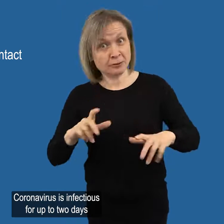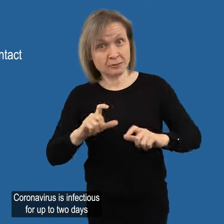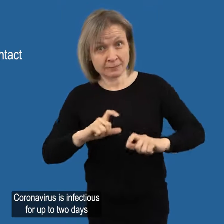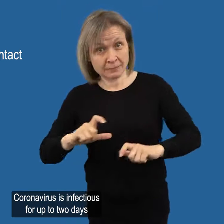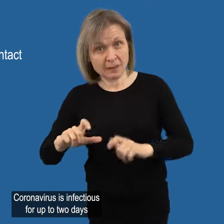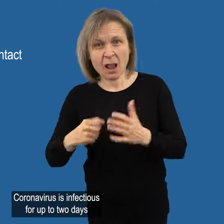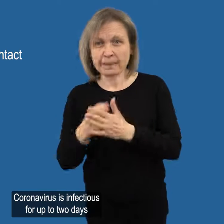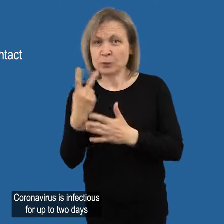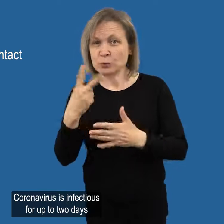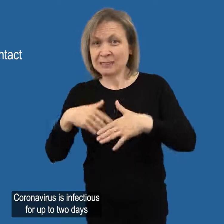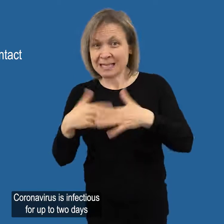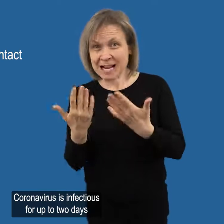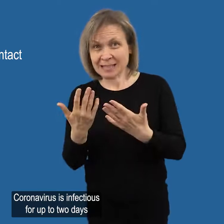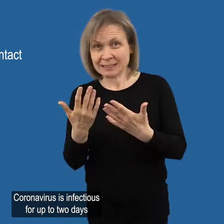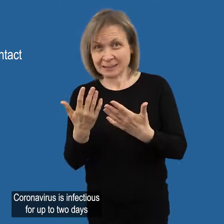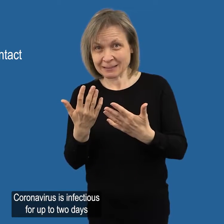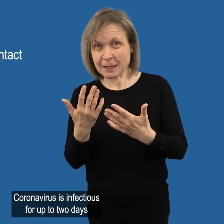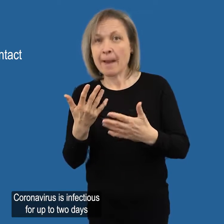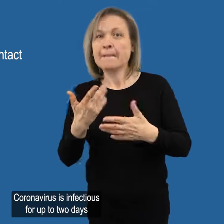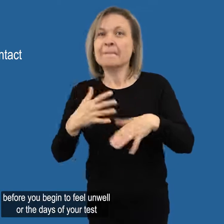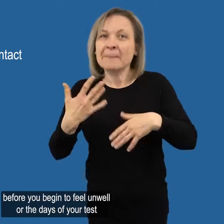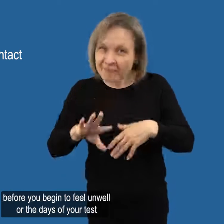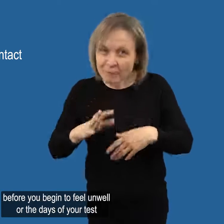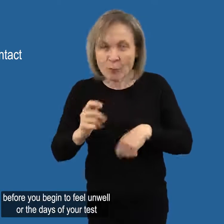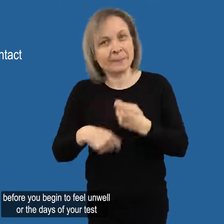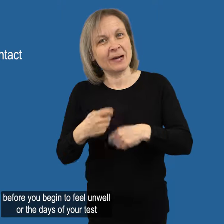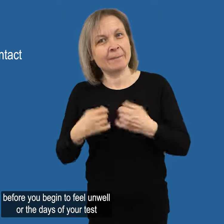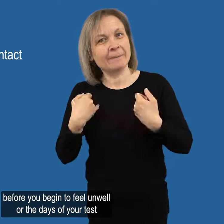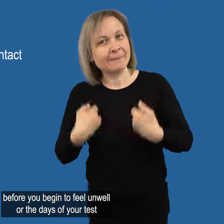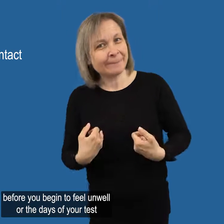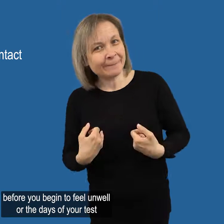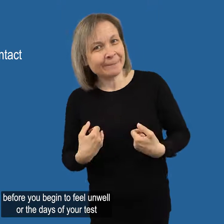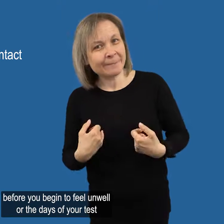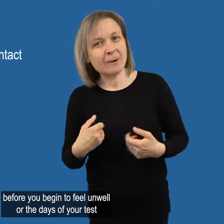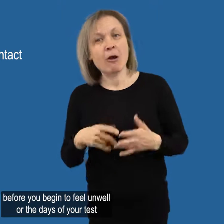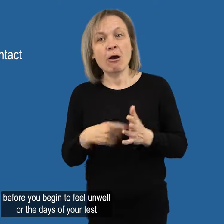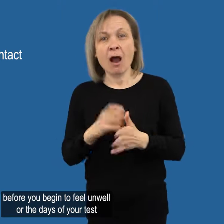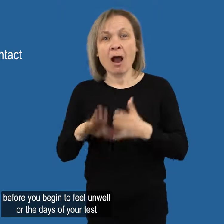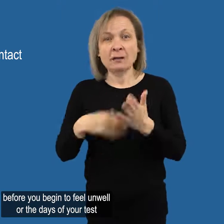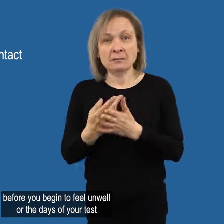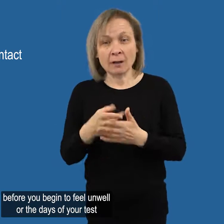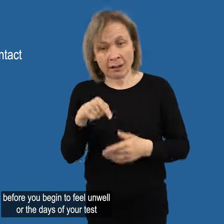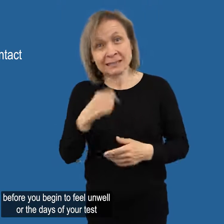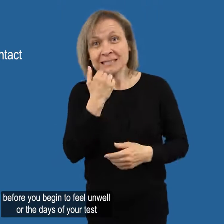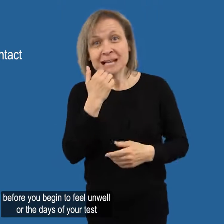Coronavirus is infectious for up to 2 days before you begin to feel unwell or the date of your test